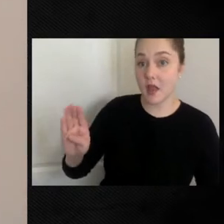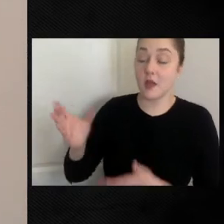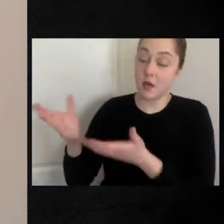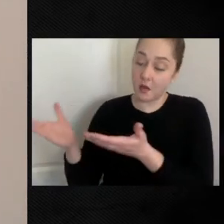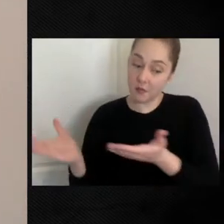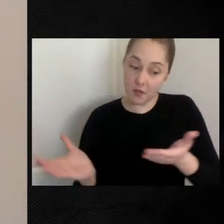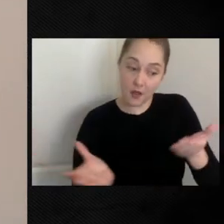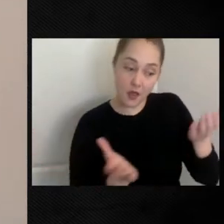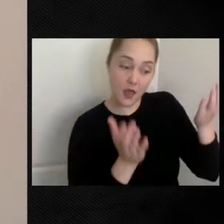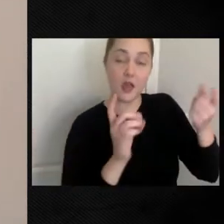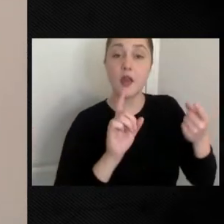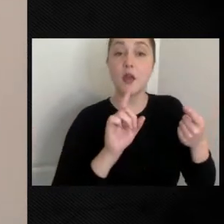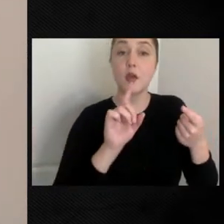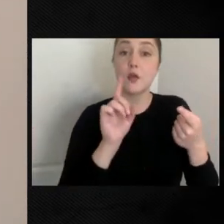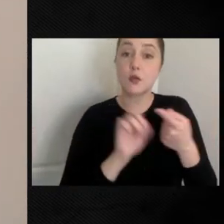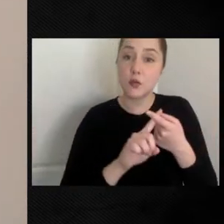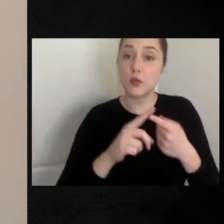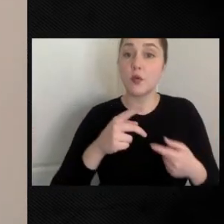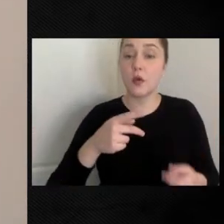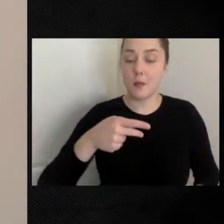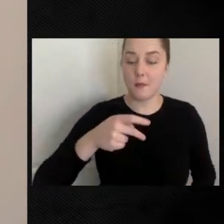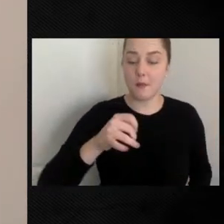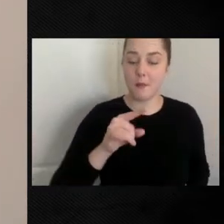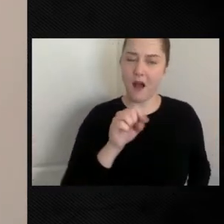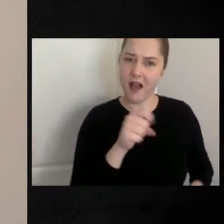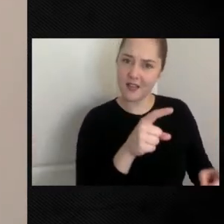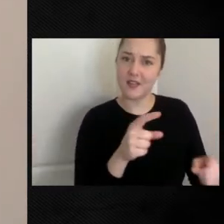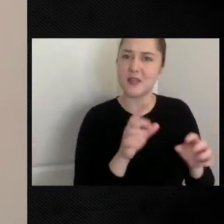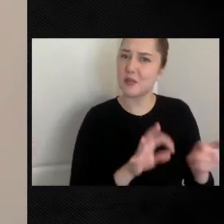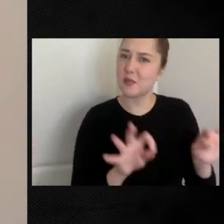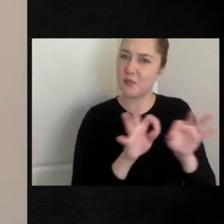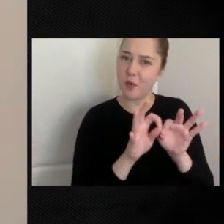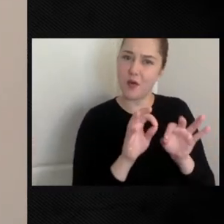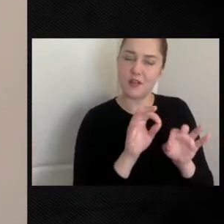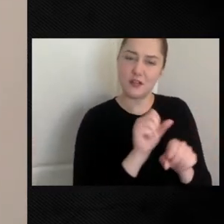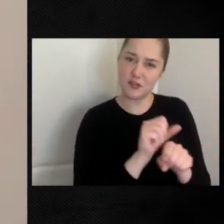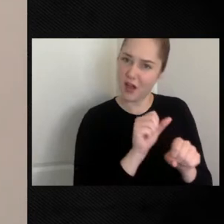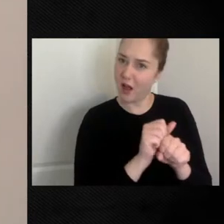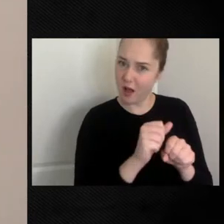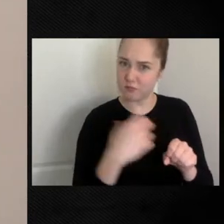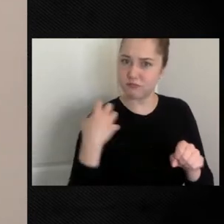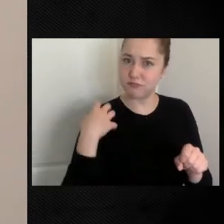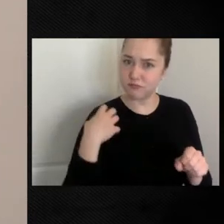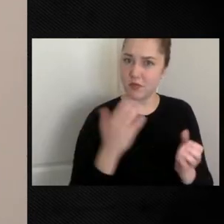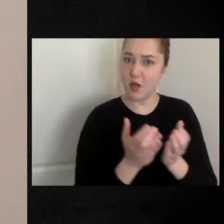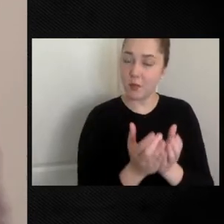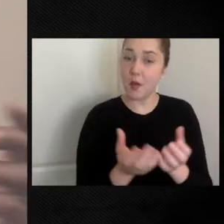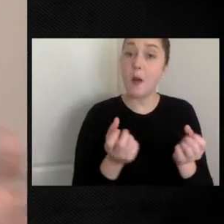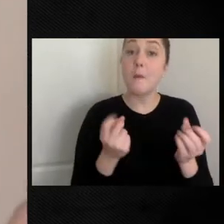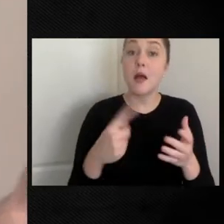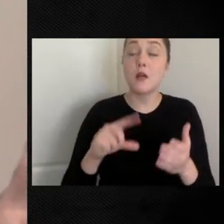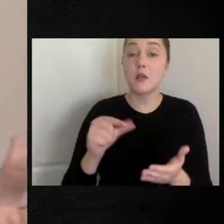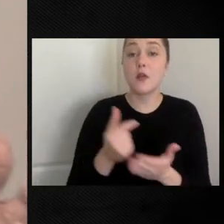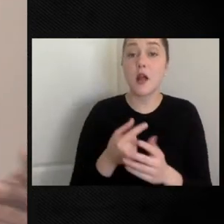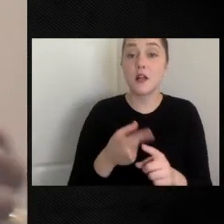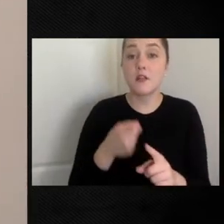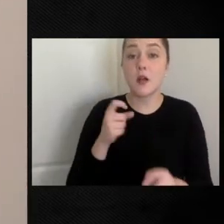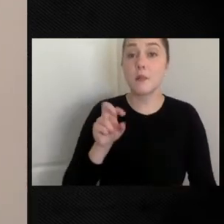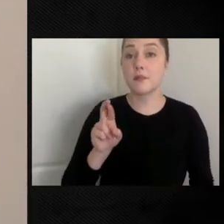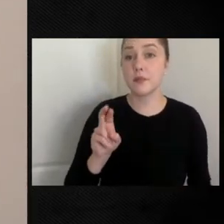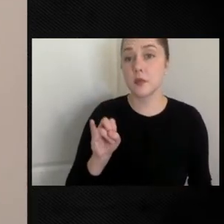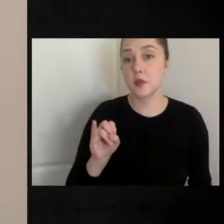Bay pilots. And again, many of them have graduated from the Merchant Seaman Academy,